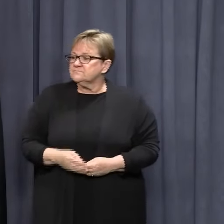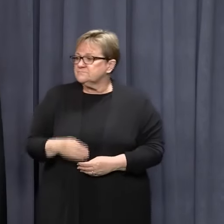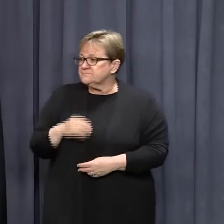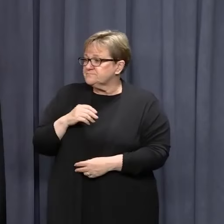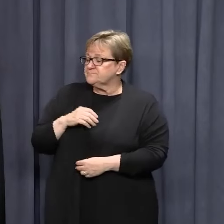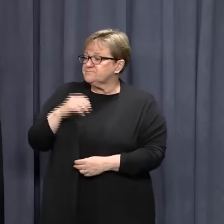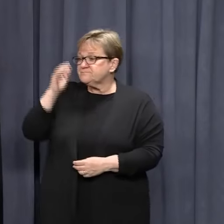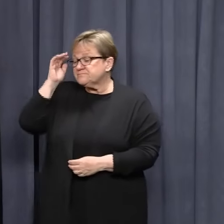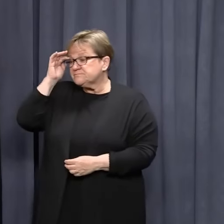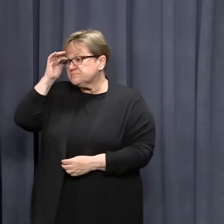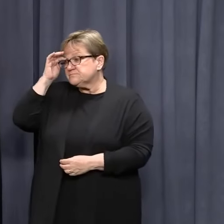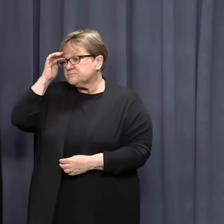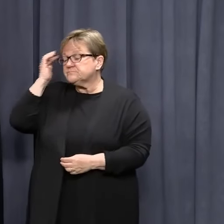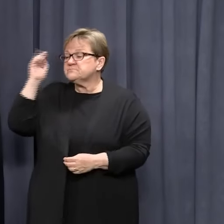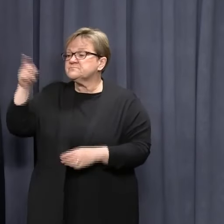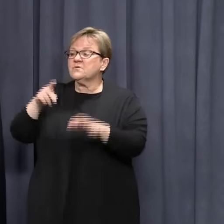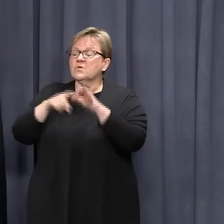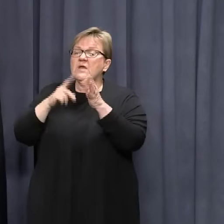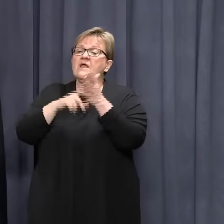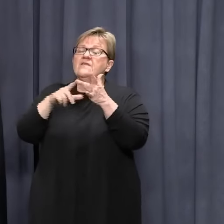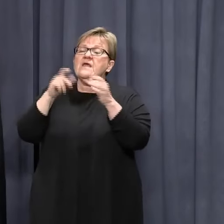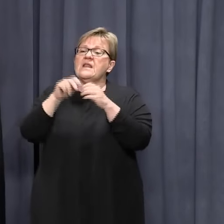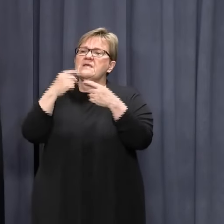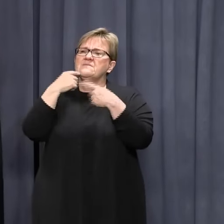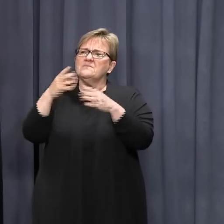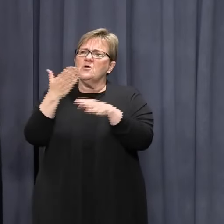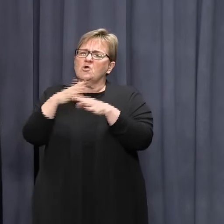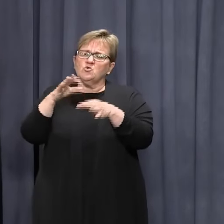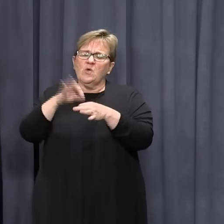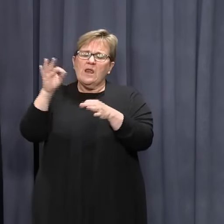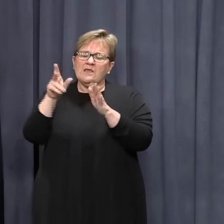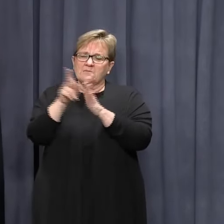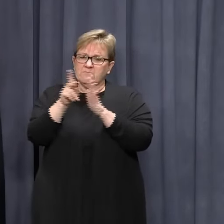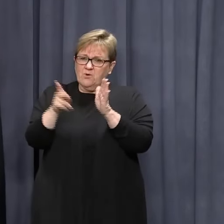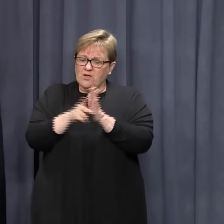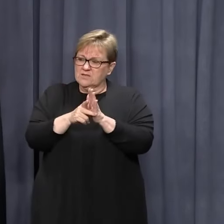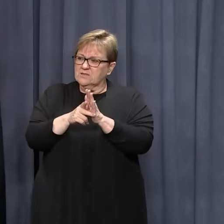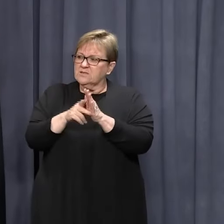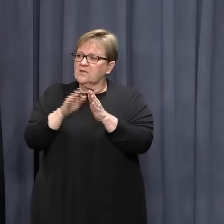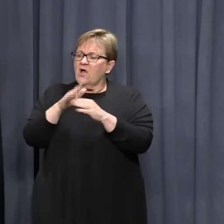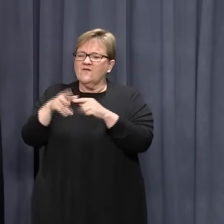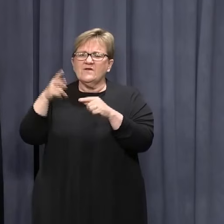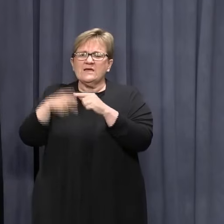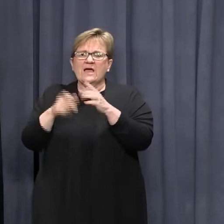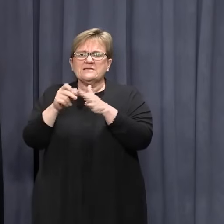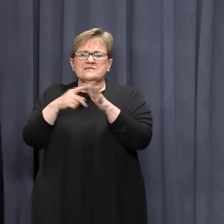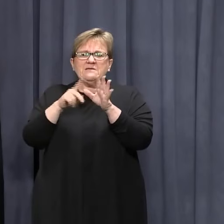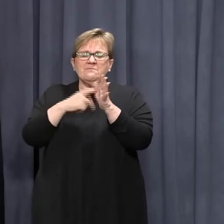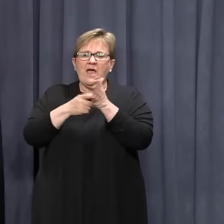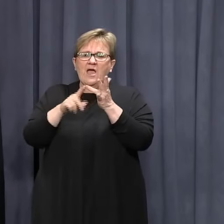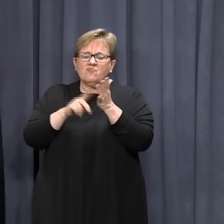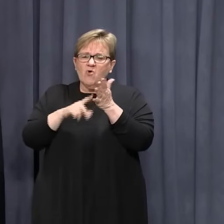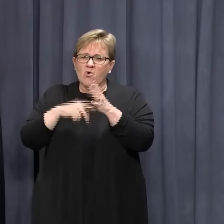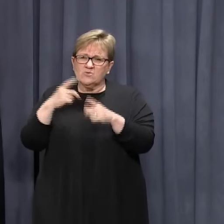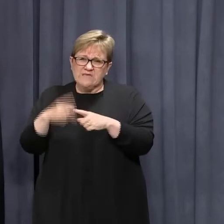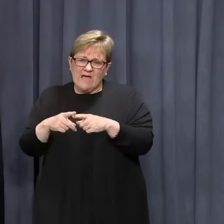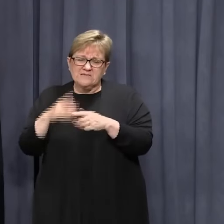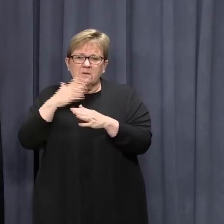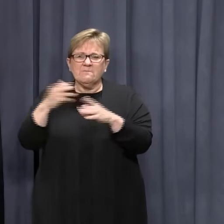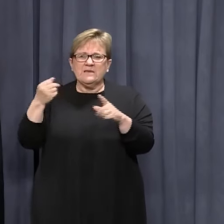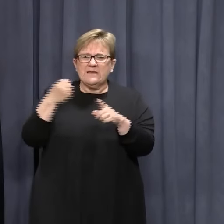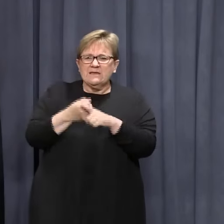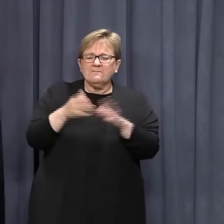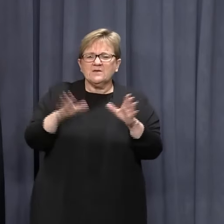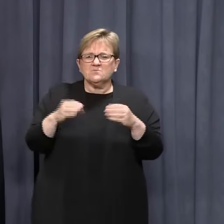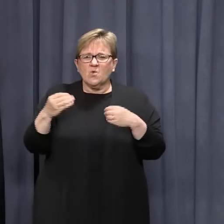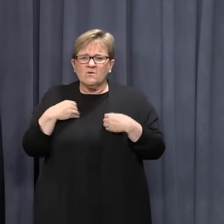Can I just ask you, World Premier, that we've always had announced a new election policy about cutting payroll tax. They say that it would have a big impact on